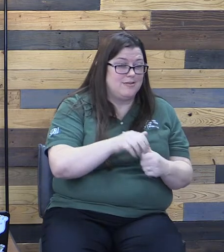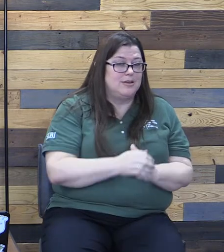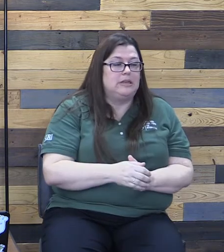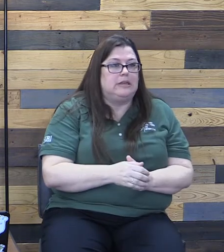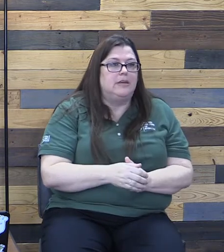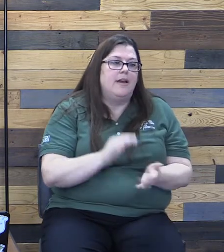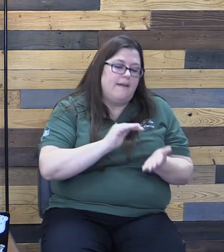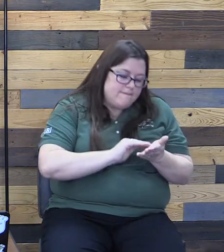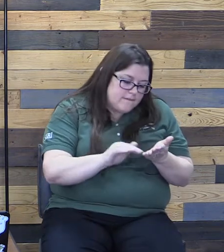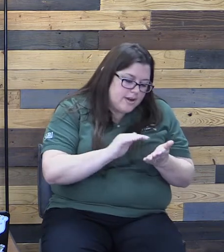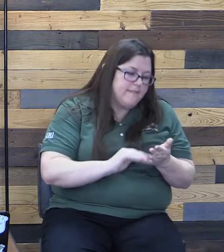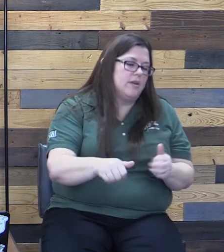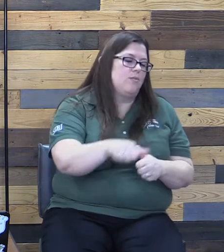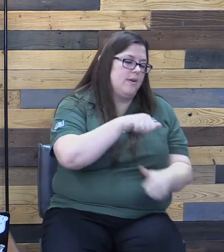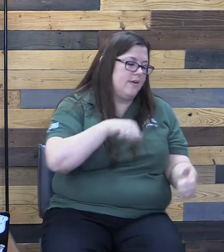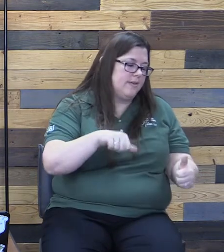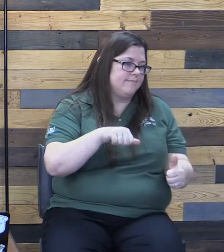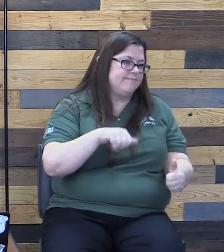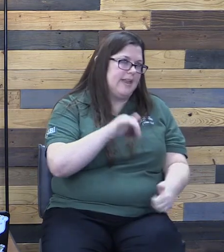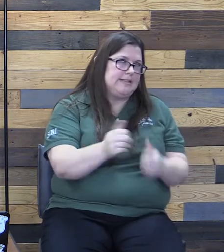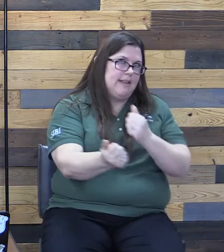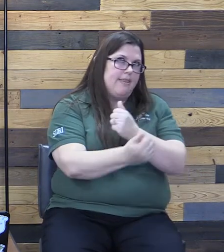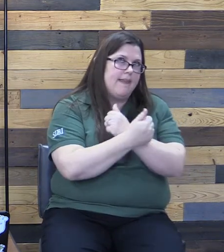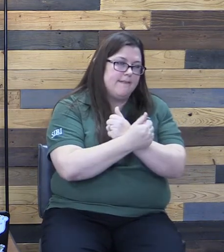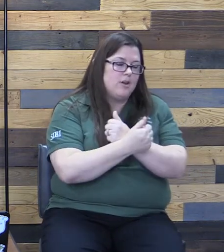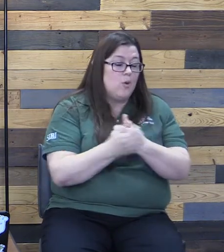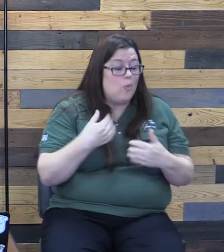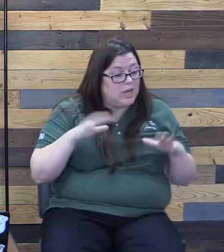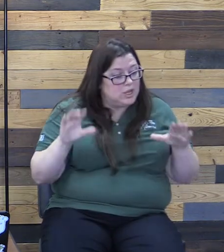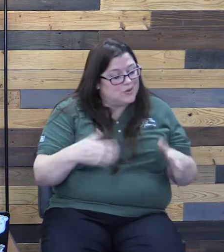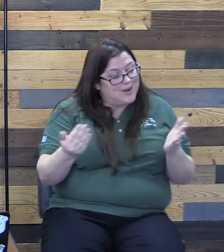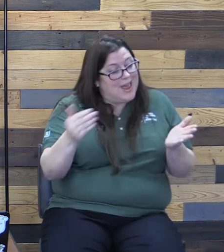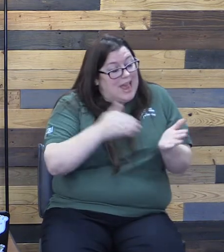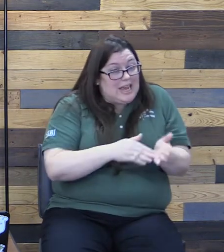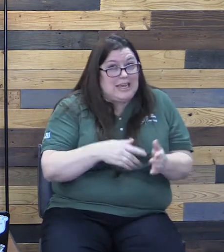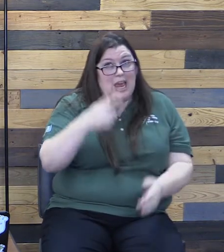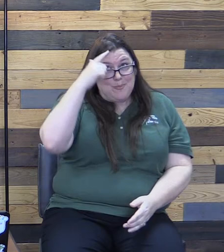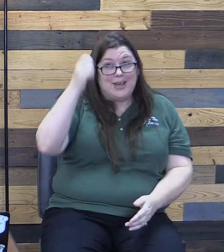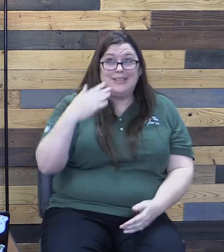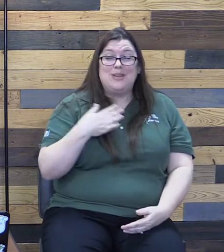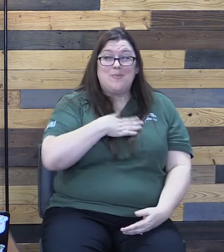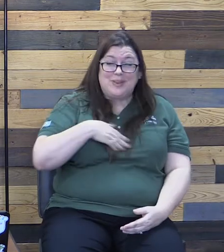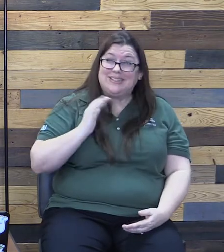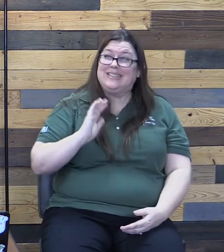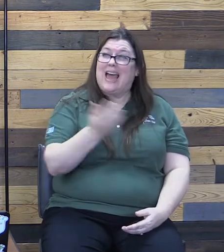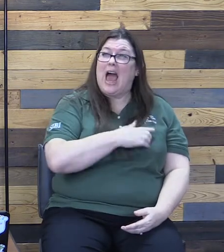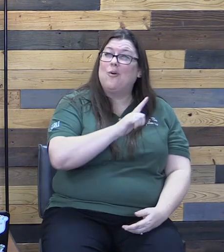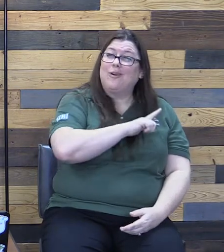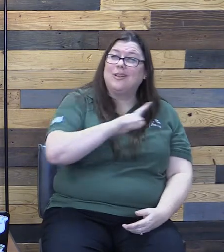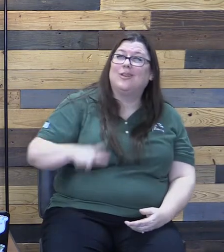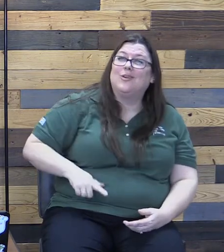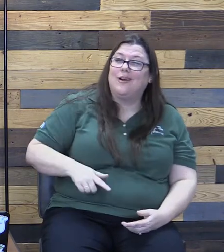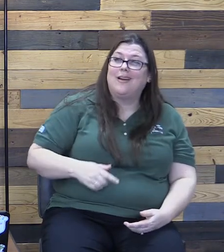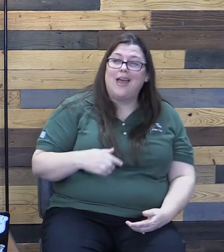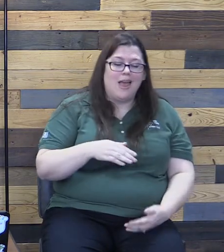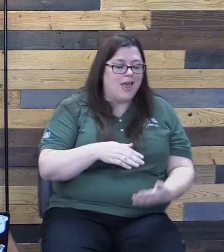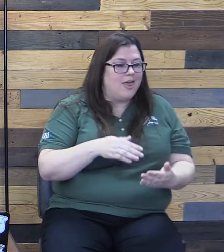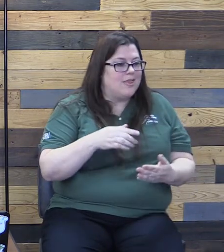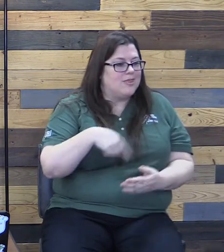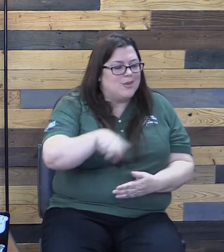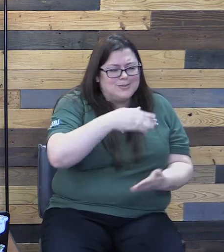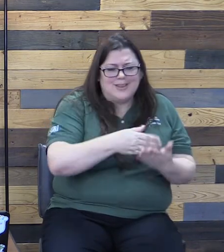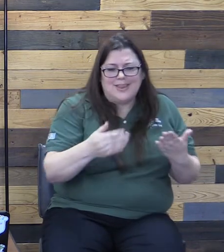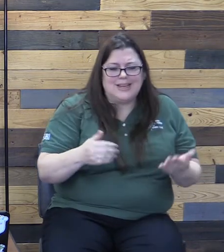Love is forgiving one another. And we do these things again because it pleases our Lord. And those things help with our kingdom life.